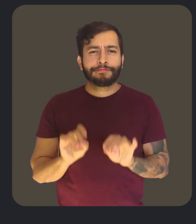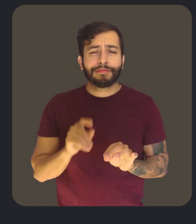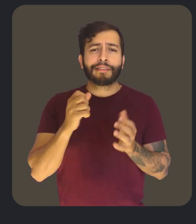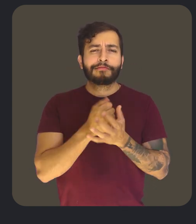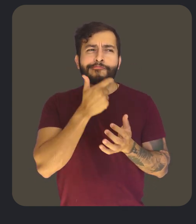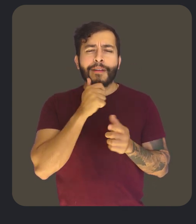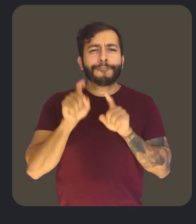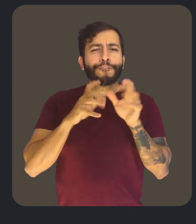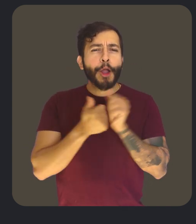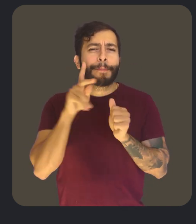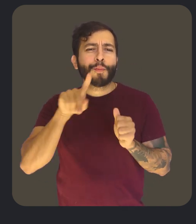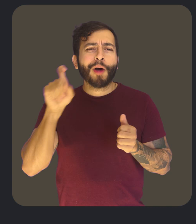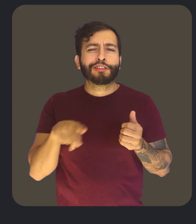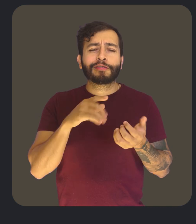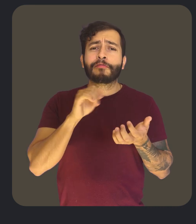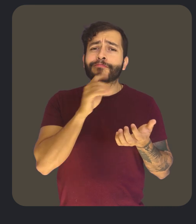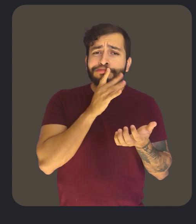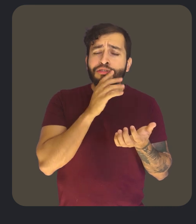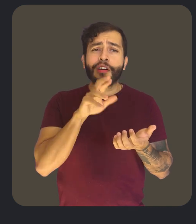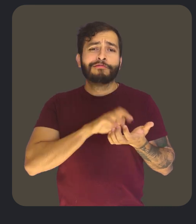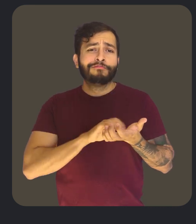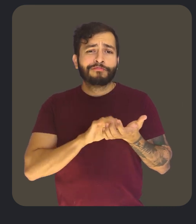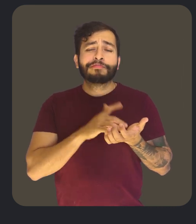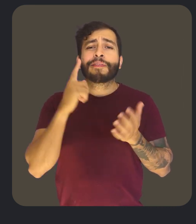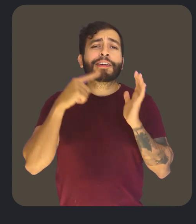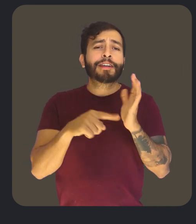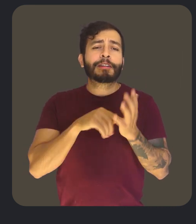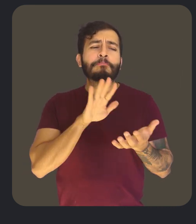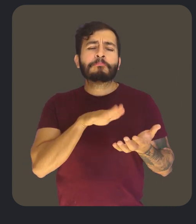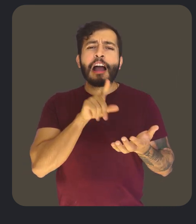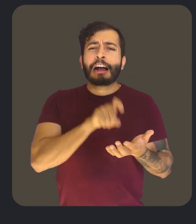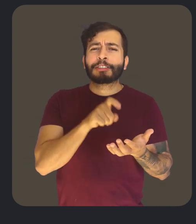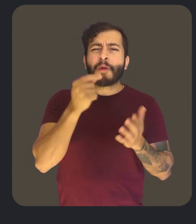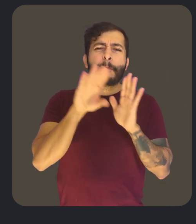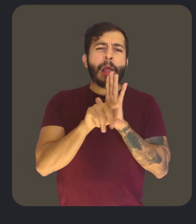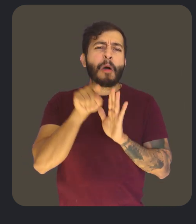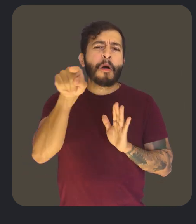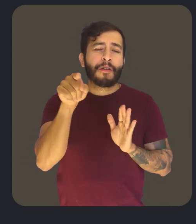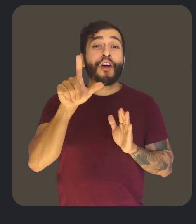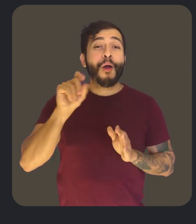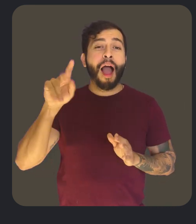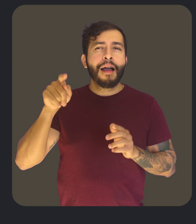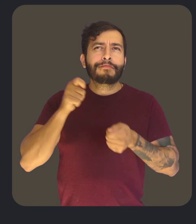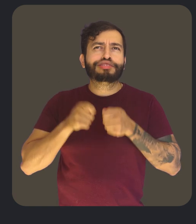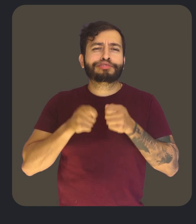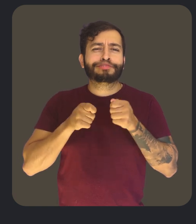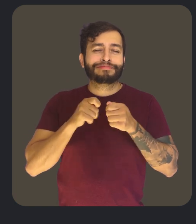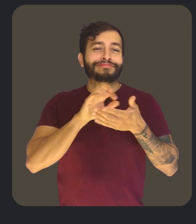and lets users ask follow-up questions by voice or keyboard. For example, you could ask, what's in the background? And Lookout will describe it to